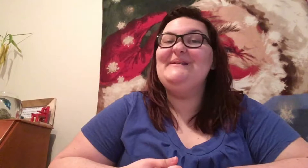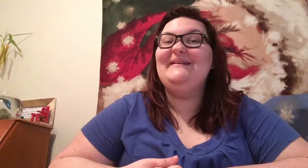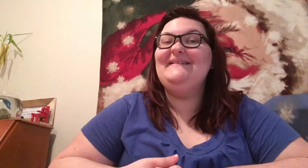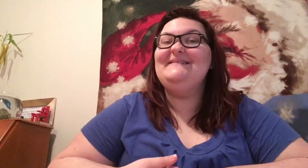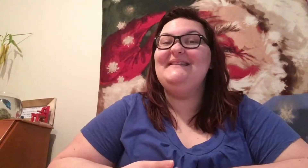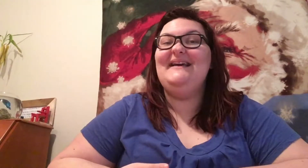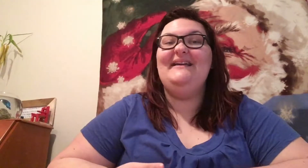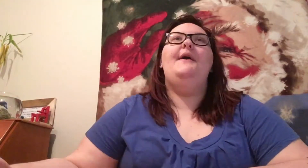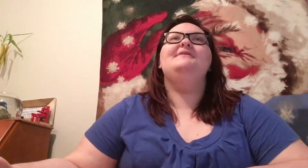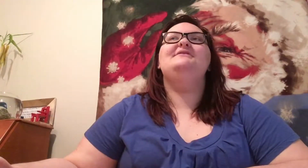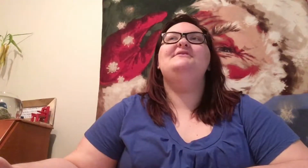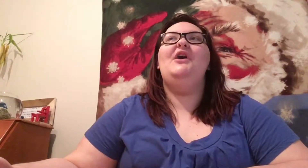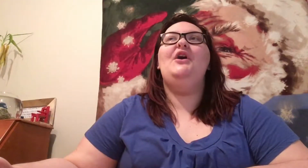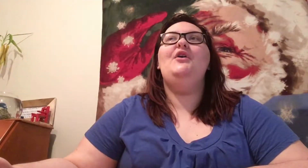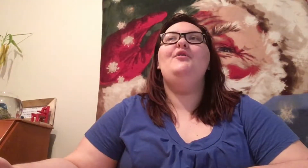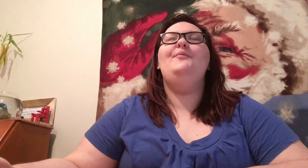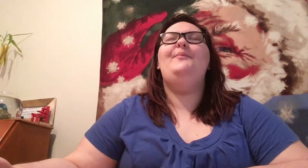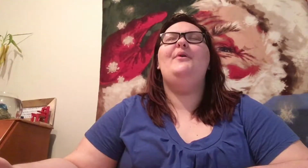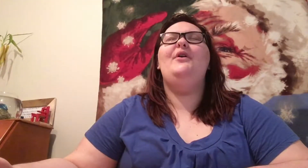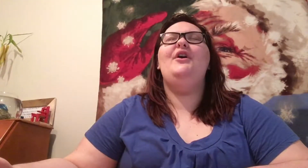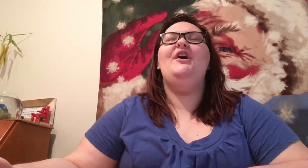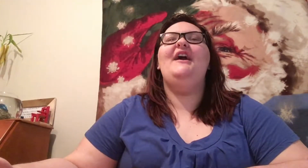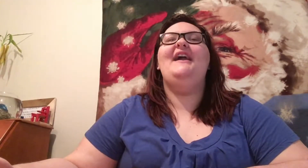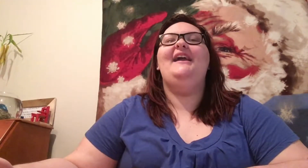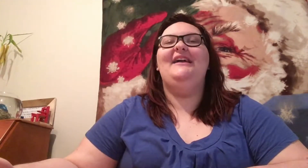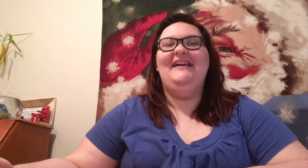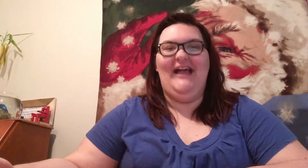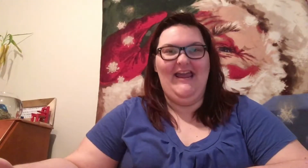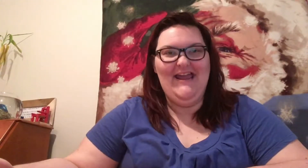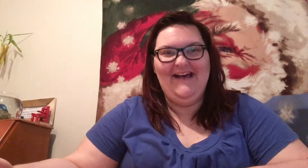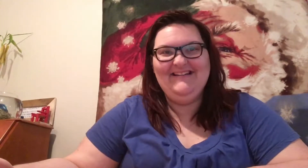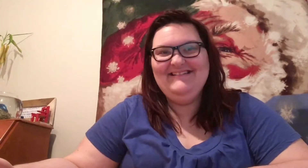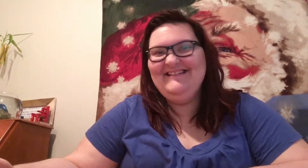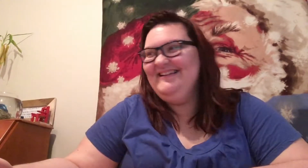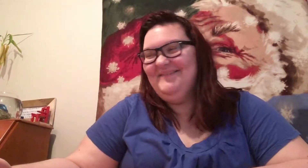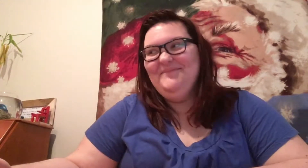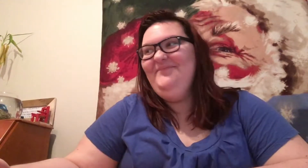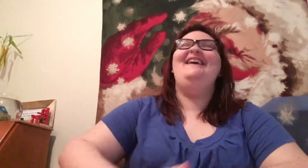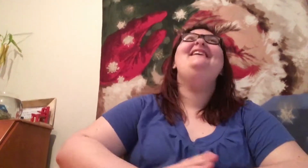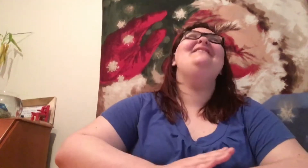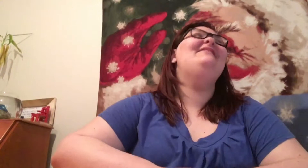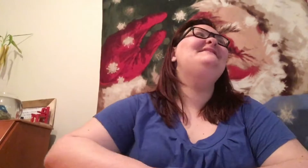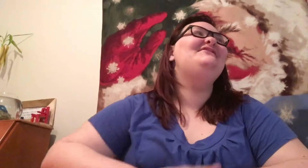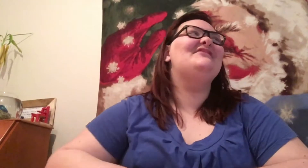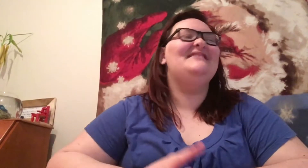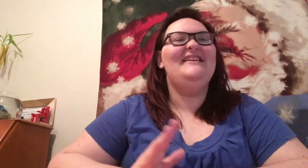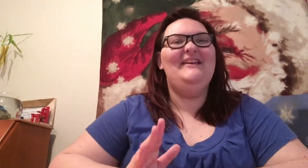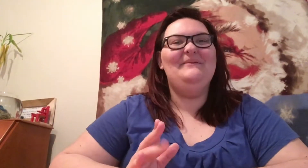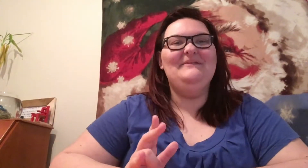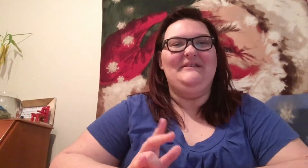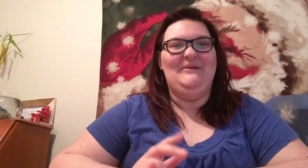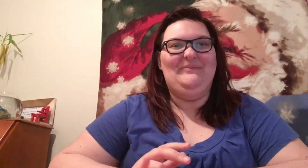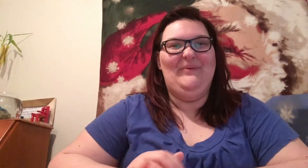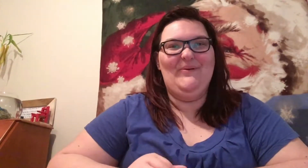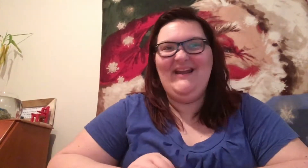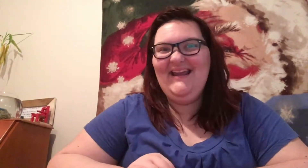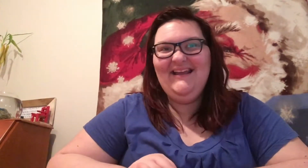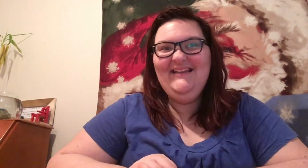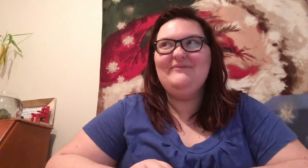thing I said, so boring. I know. It wasn't just like he was so boring, it